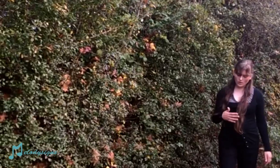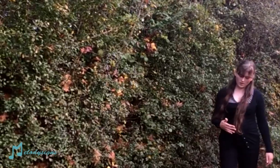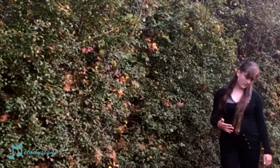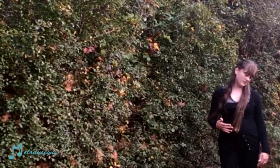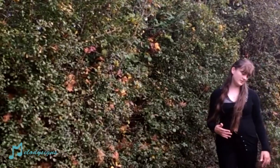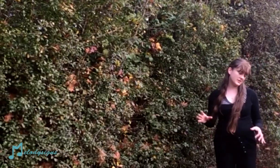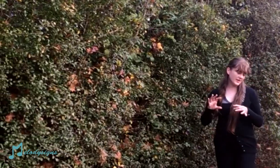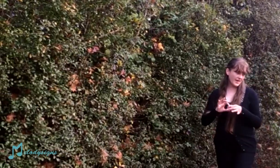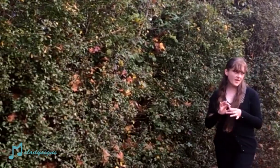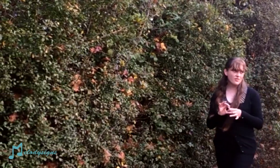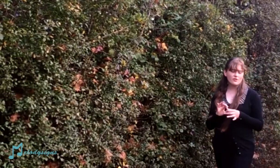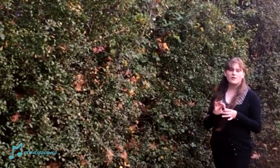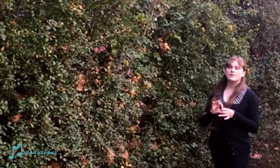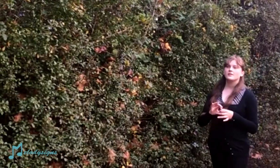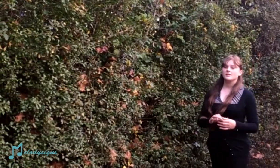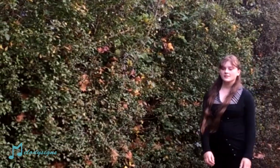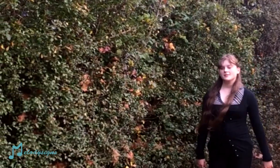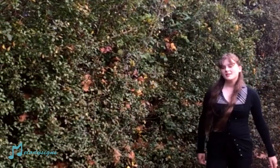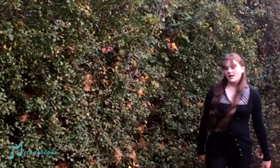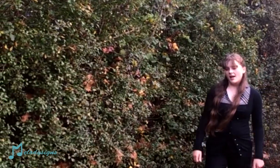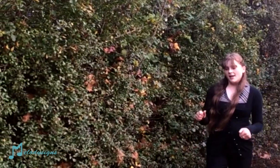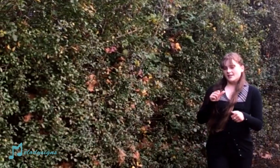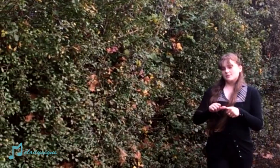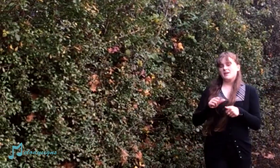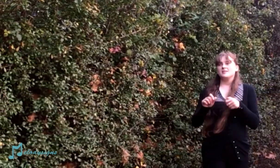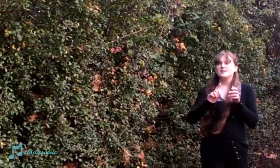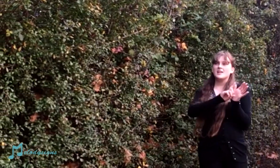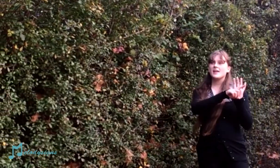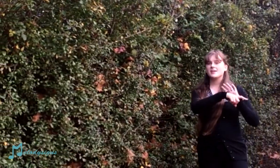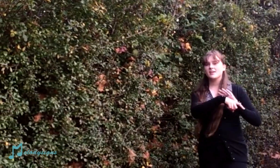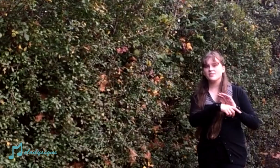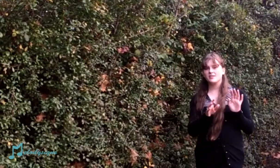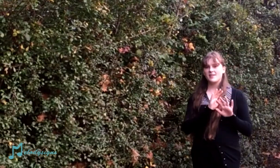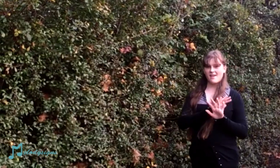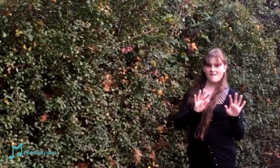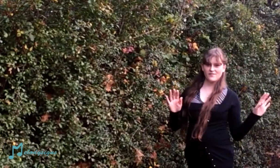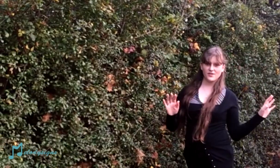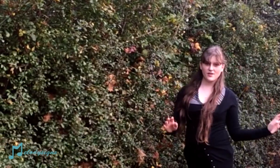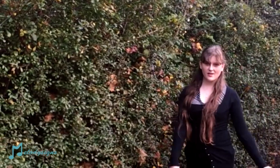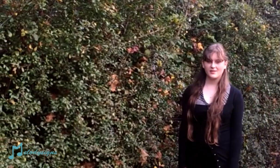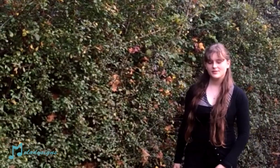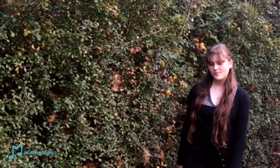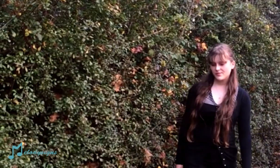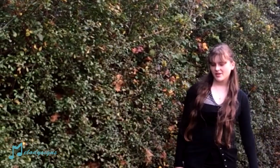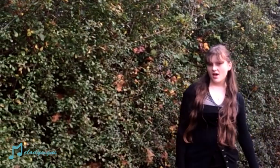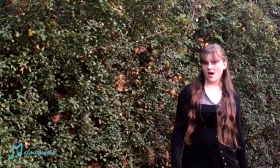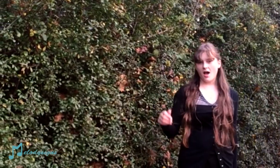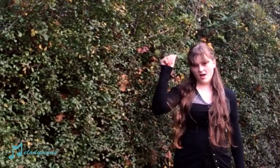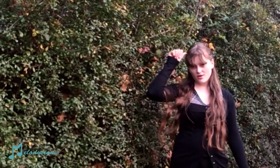the walls together It's better late than ever I